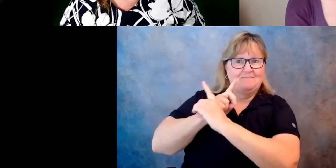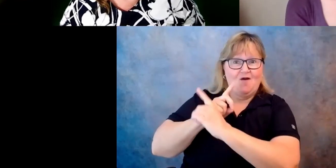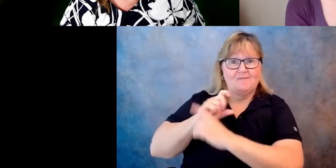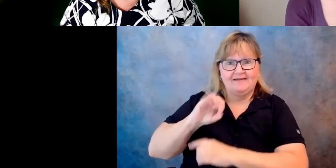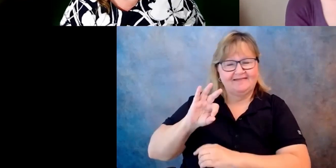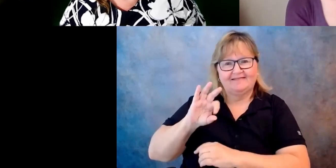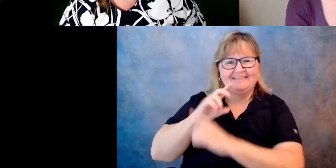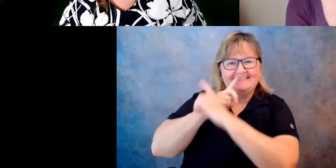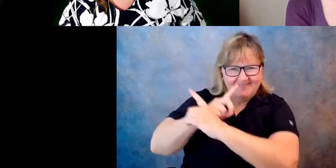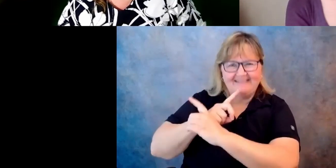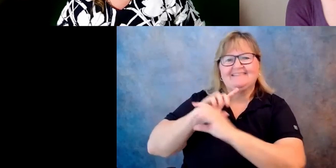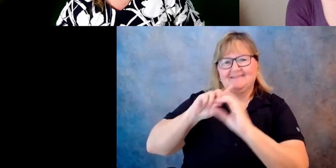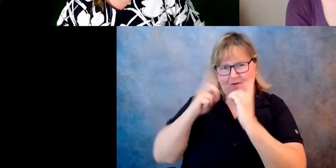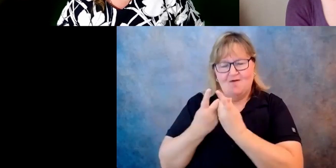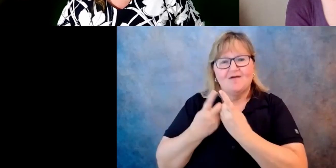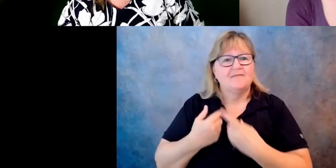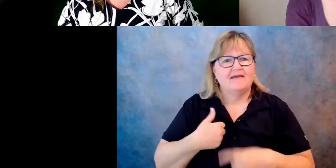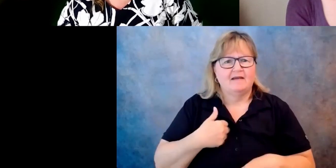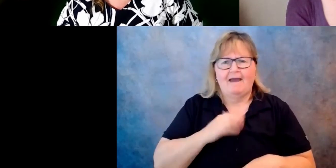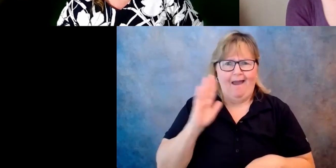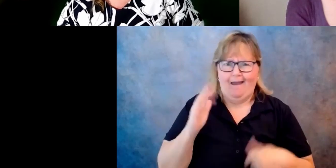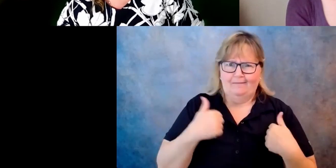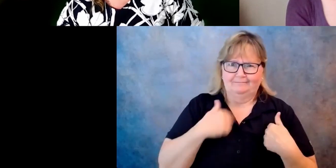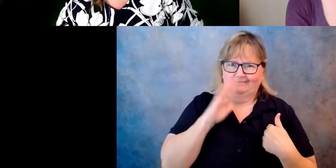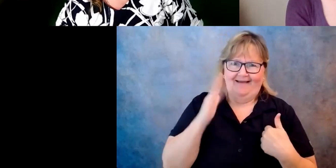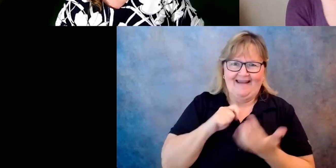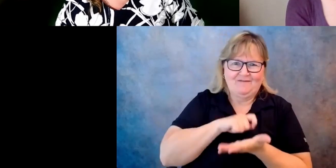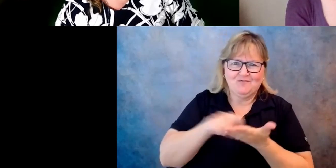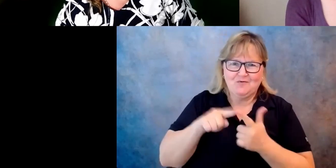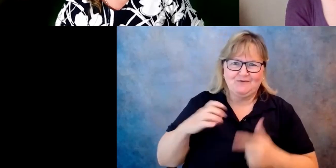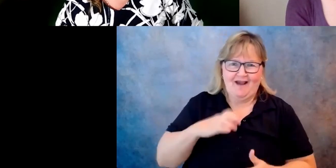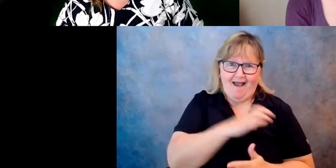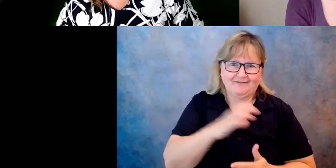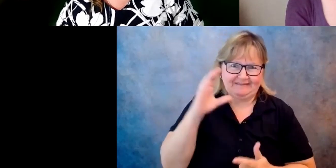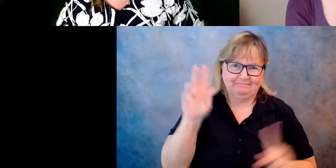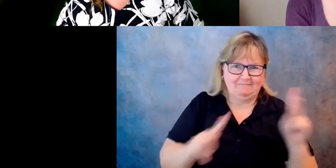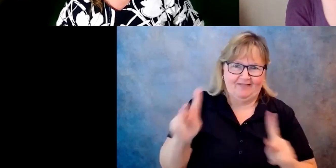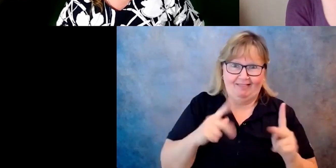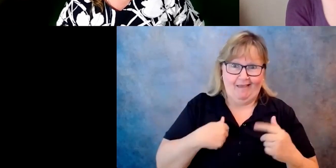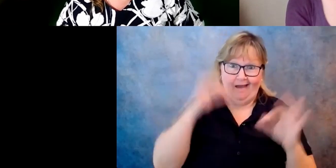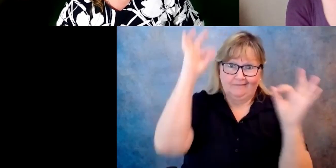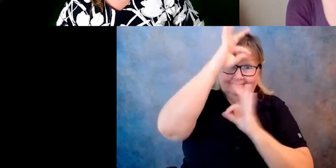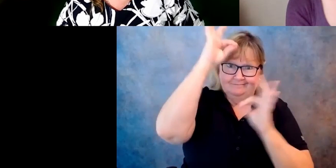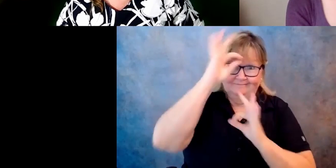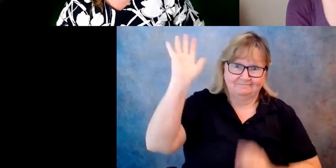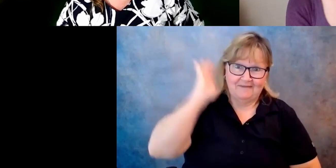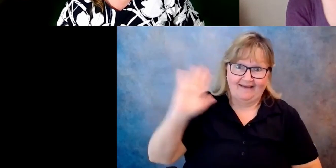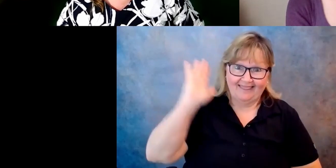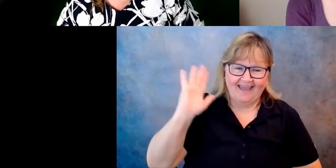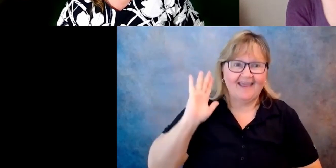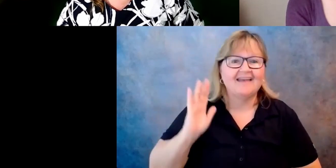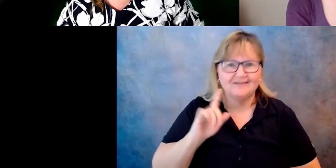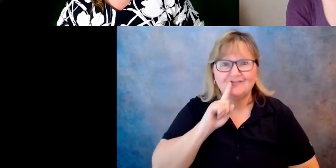extent to where I wrote to a member of Congress. I didn't know any of that. And so, you know, it's been a real